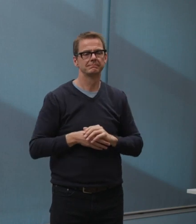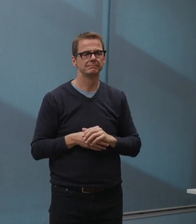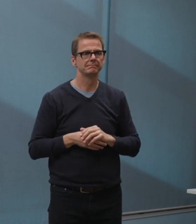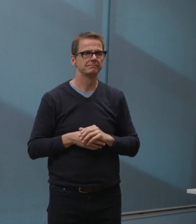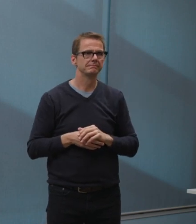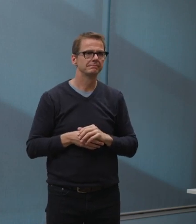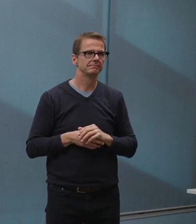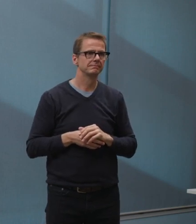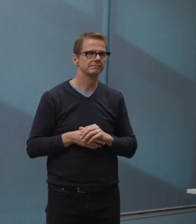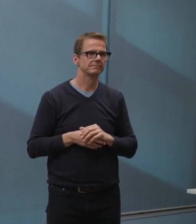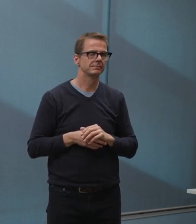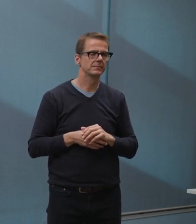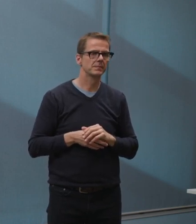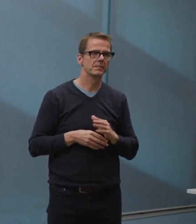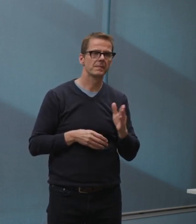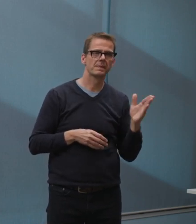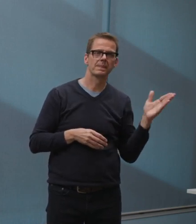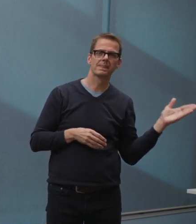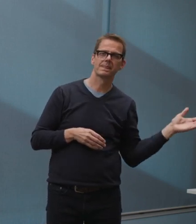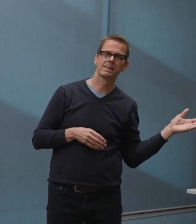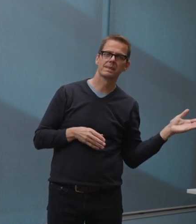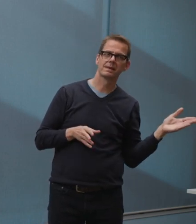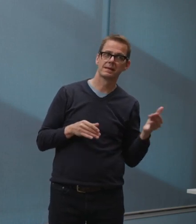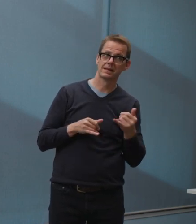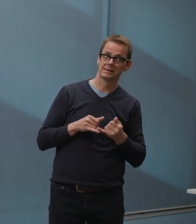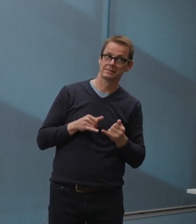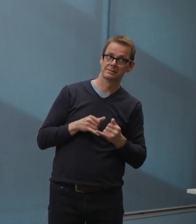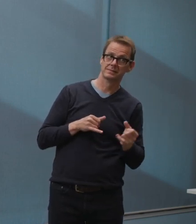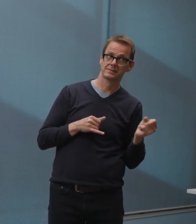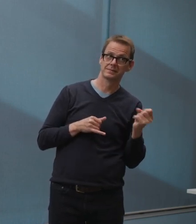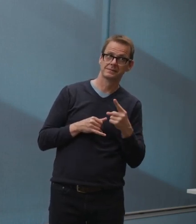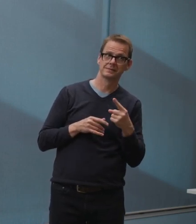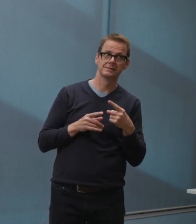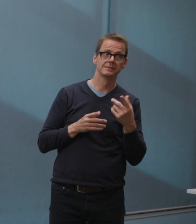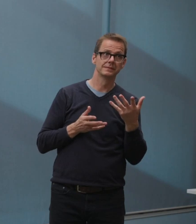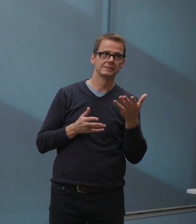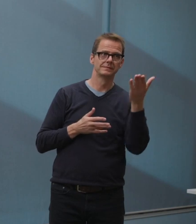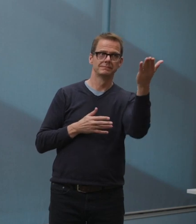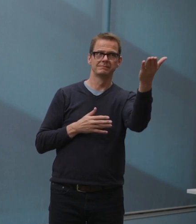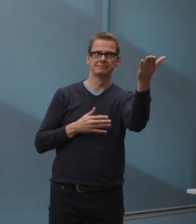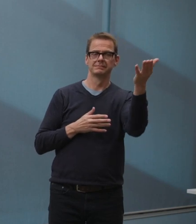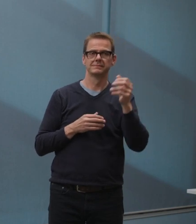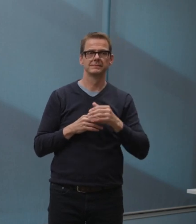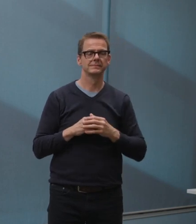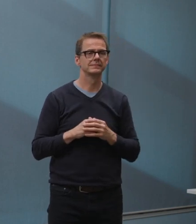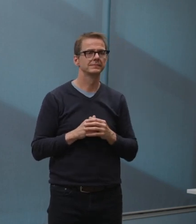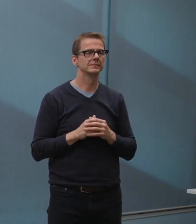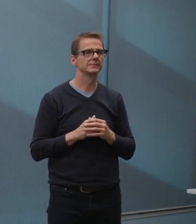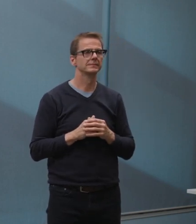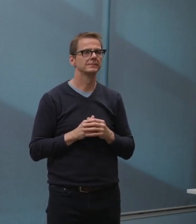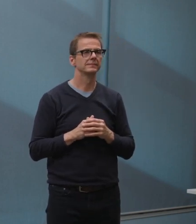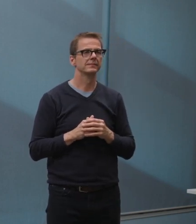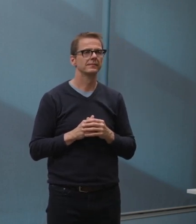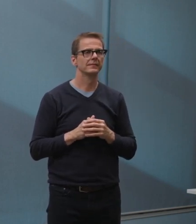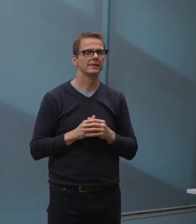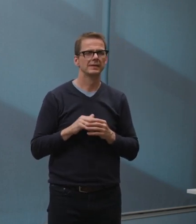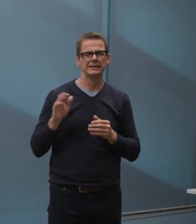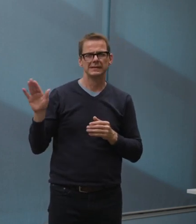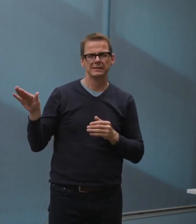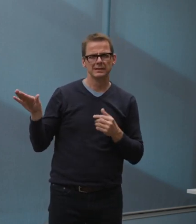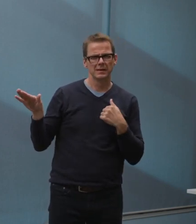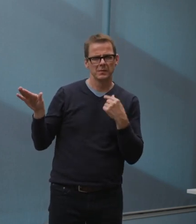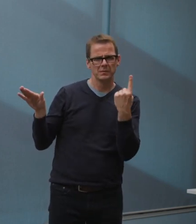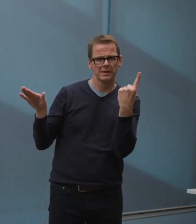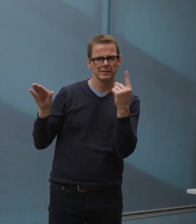he's going to put his question in. Just a quick clarification question for your golf courses. What's different about